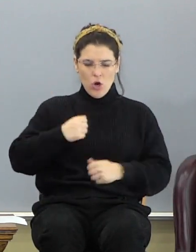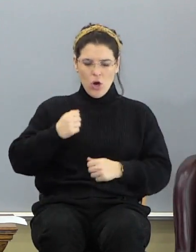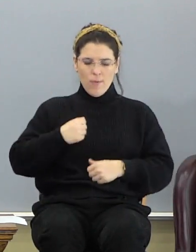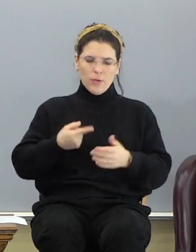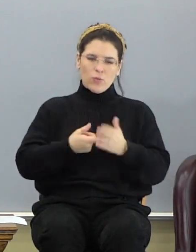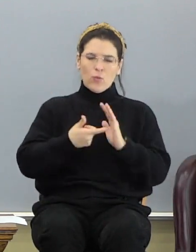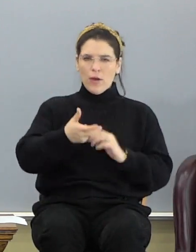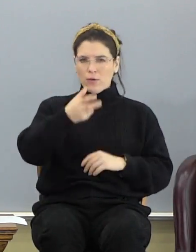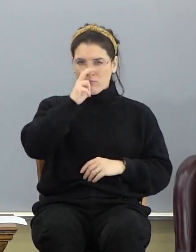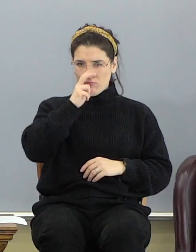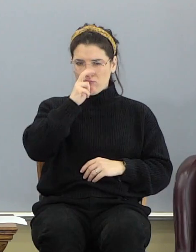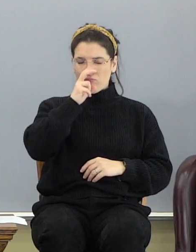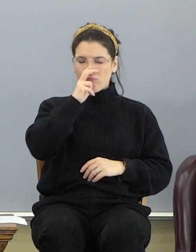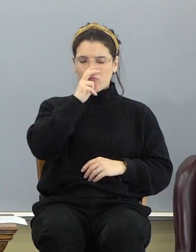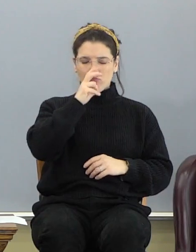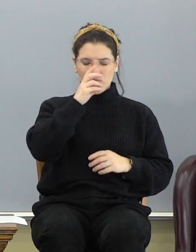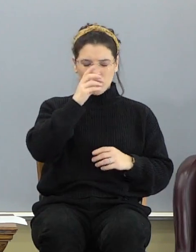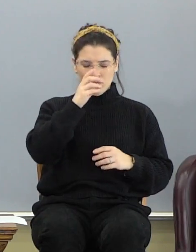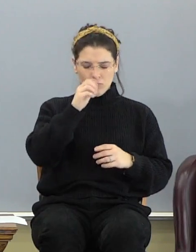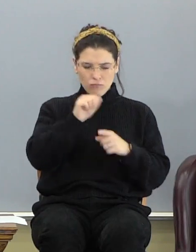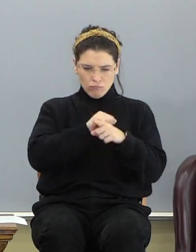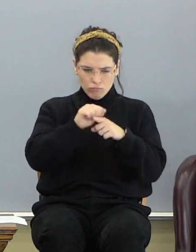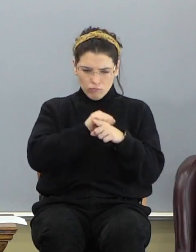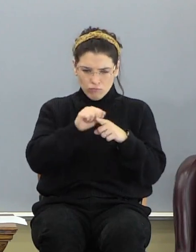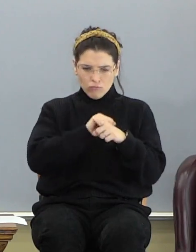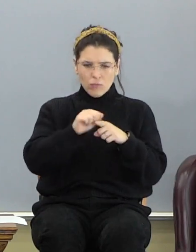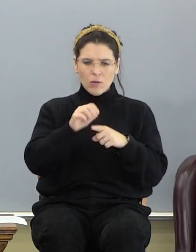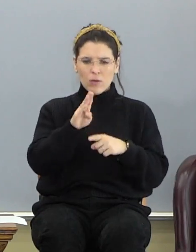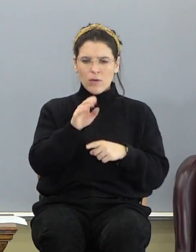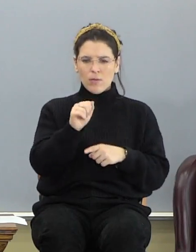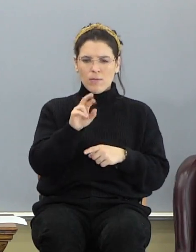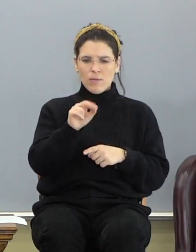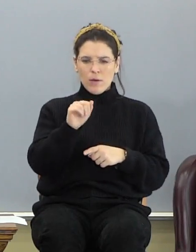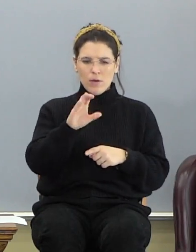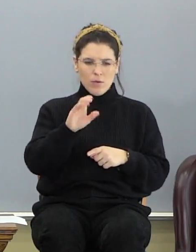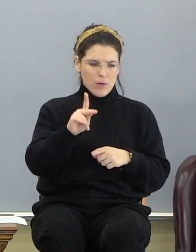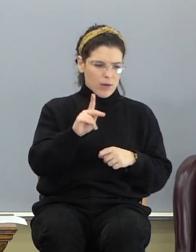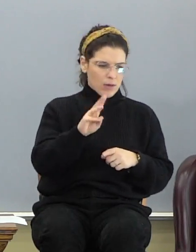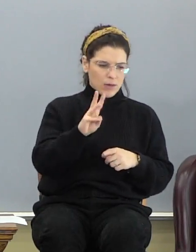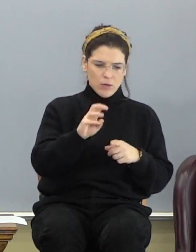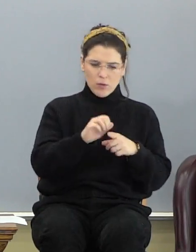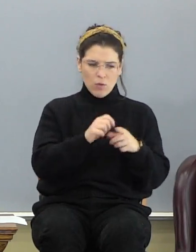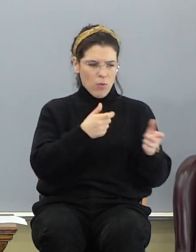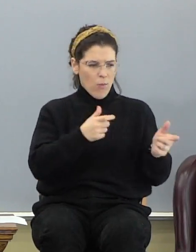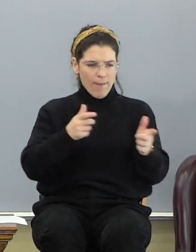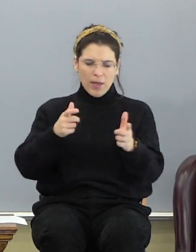discipline. They require barracks. They require weapons. They require training.